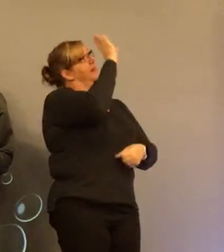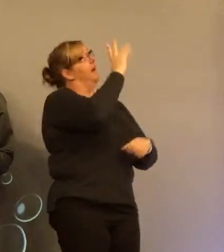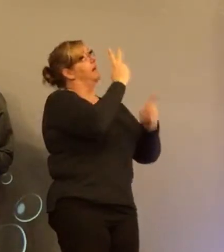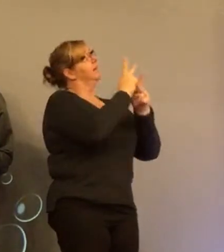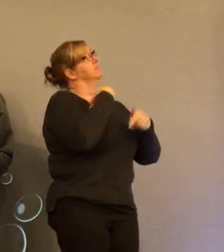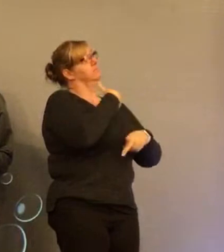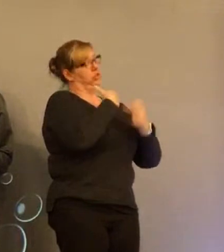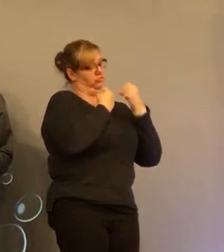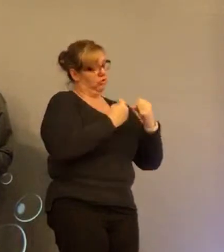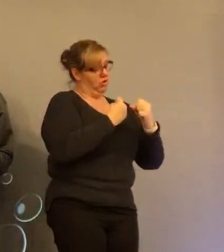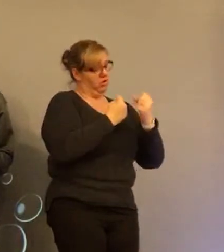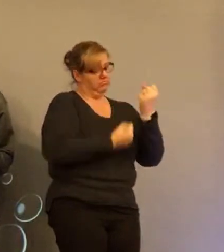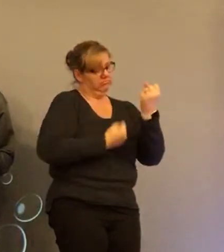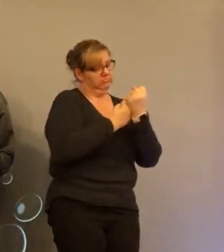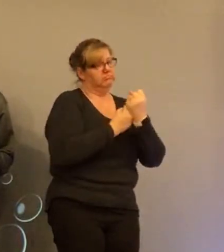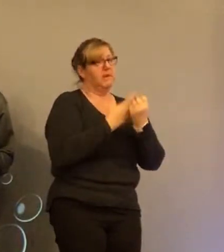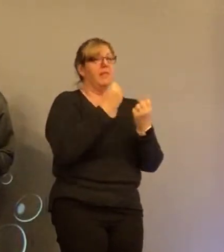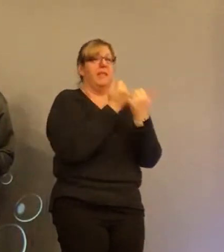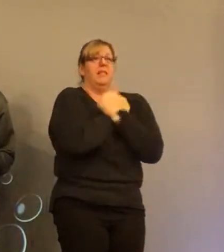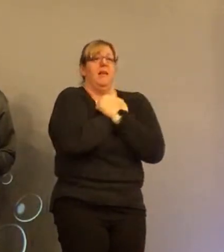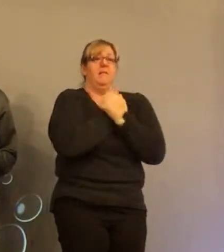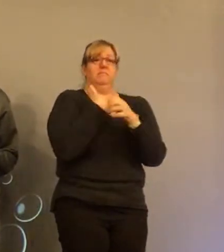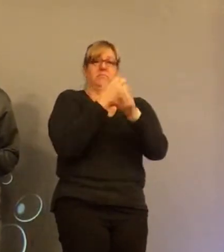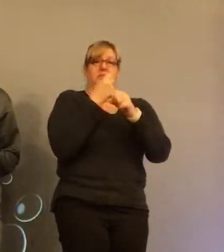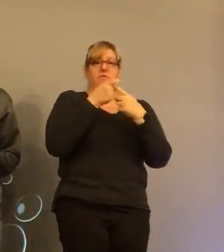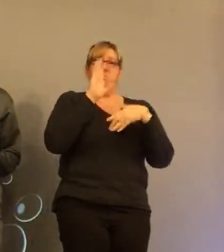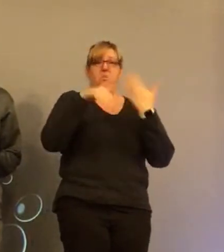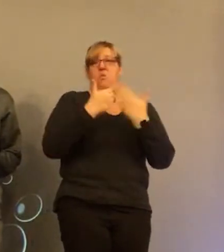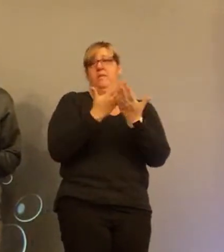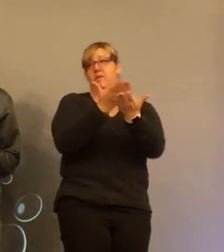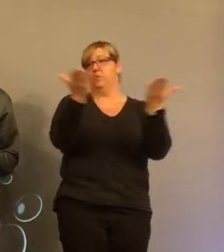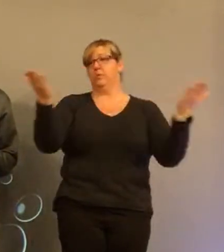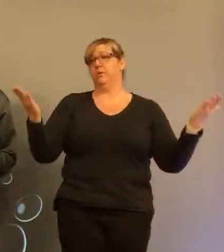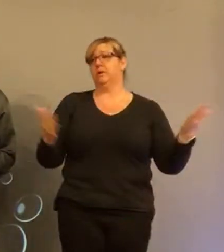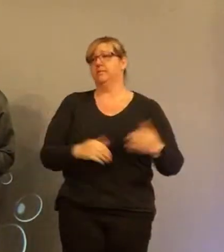and the support and the love we have received from everyone here